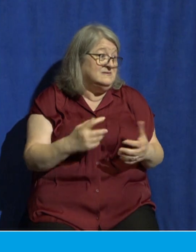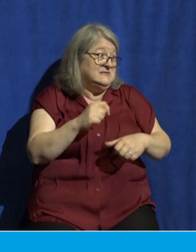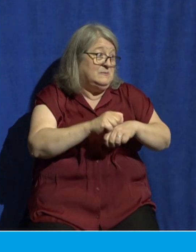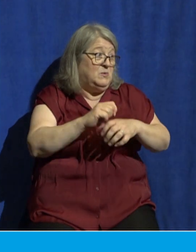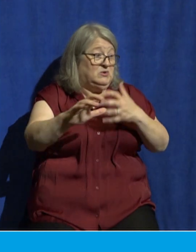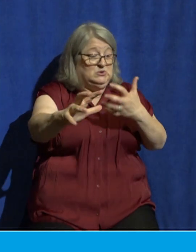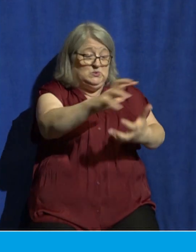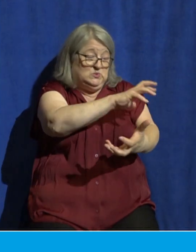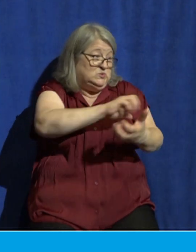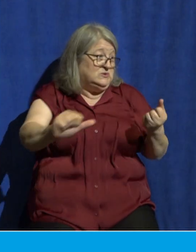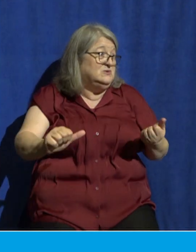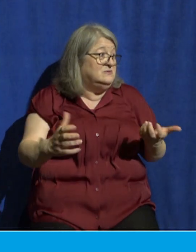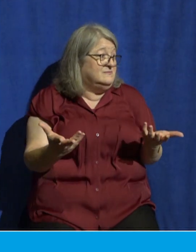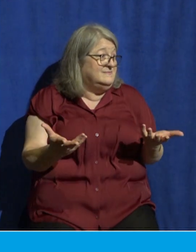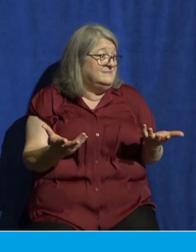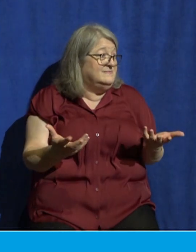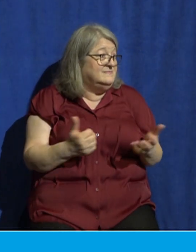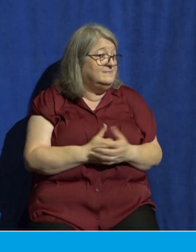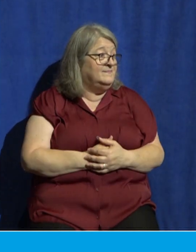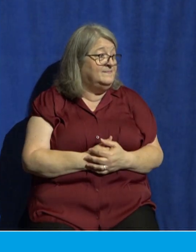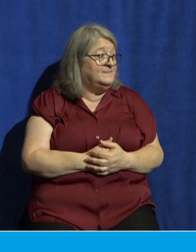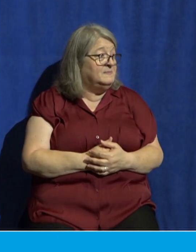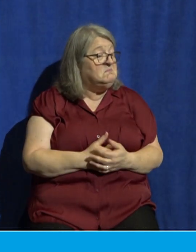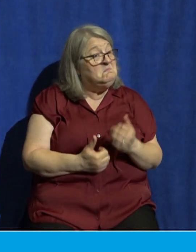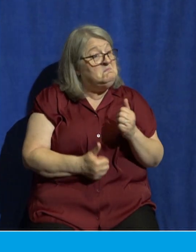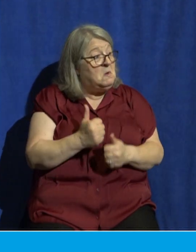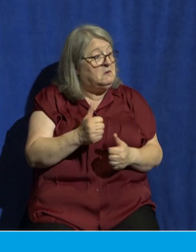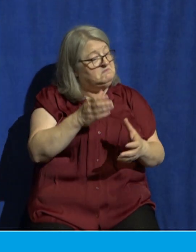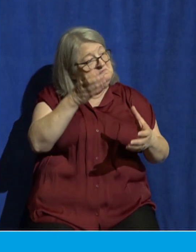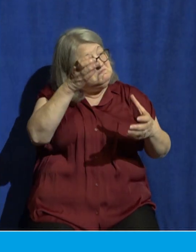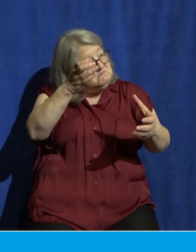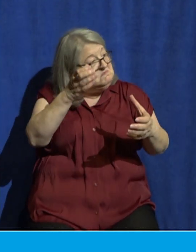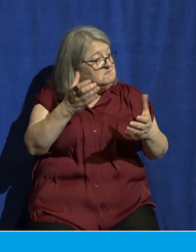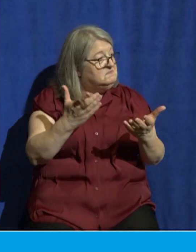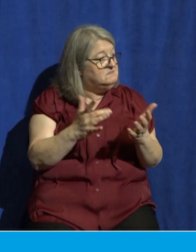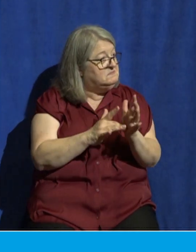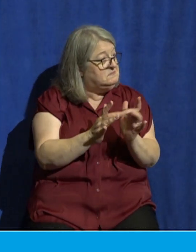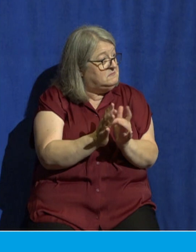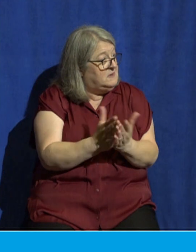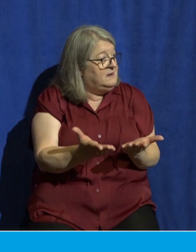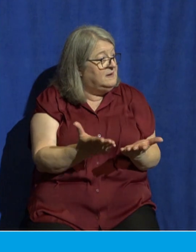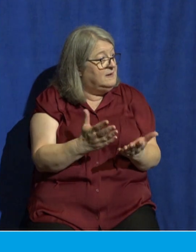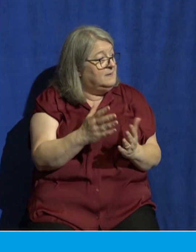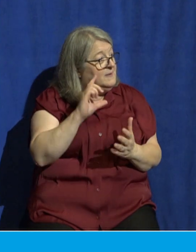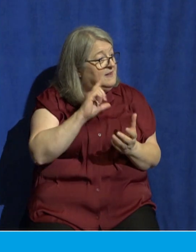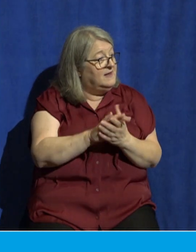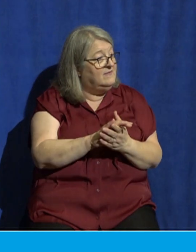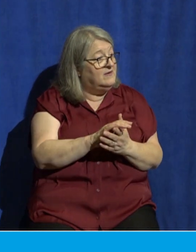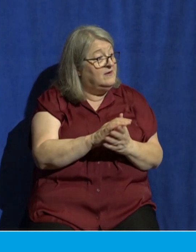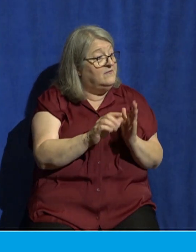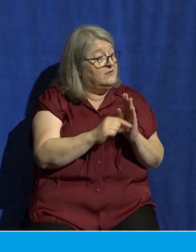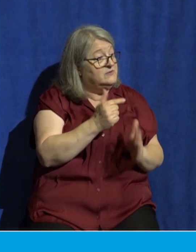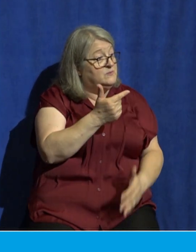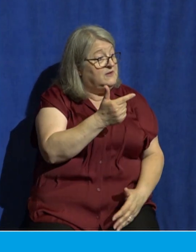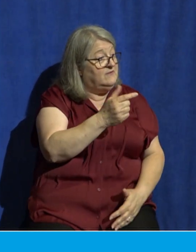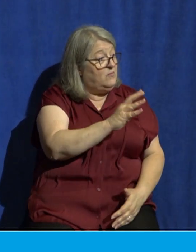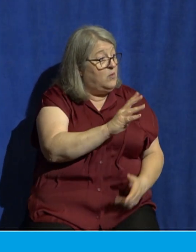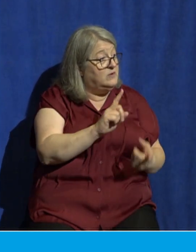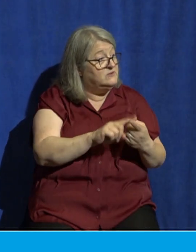Now, almost all scholars agree that verses 24 to 27 are definitely referring